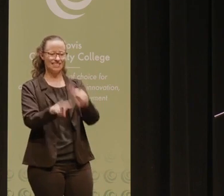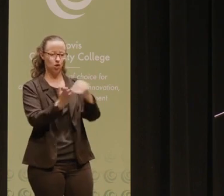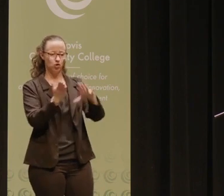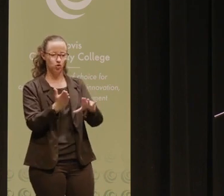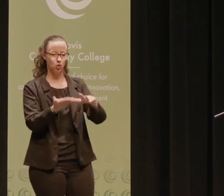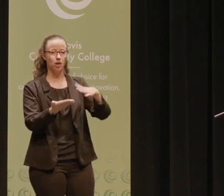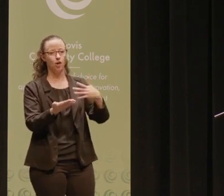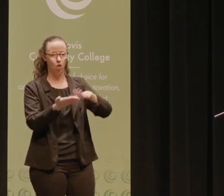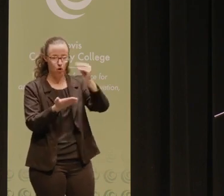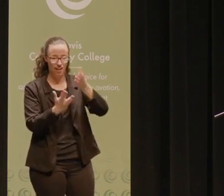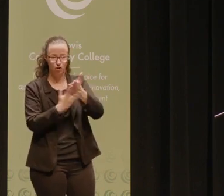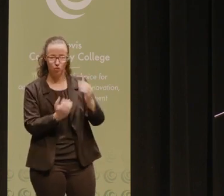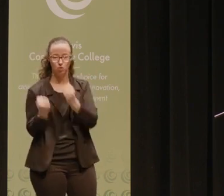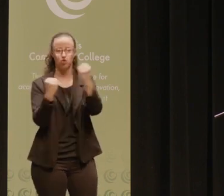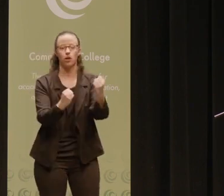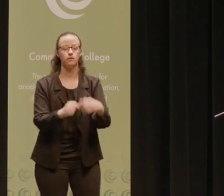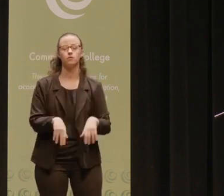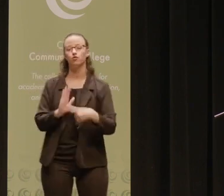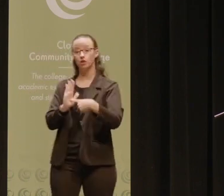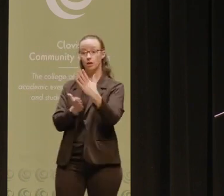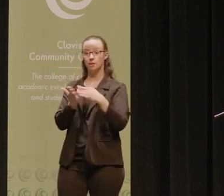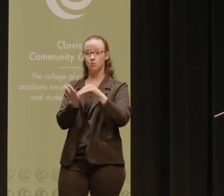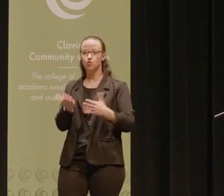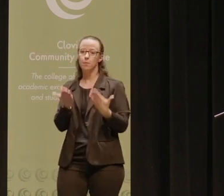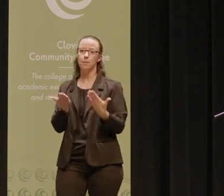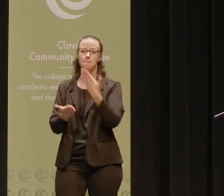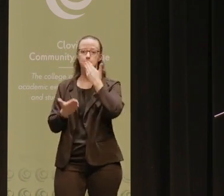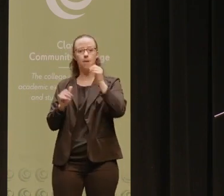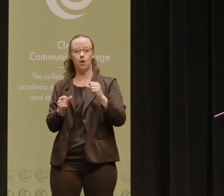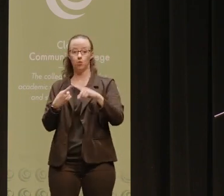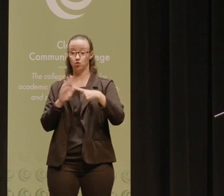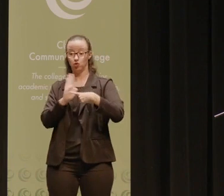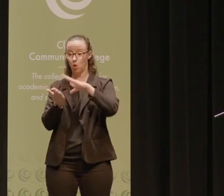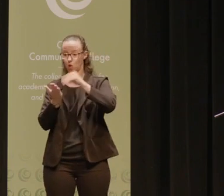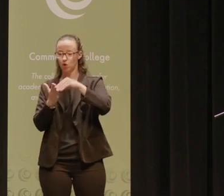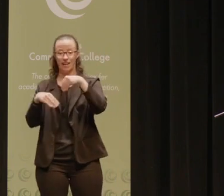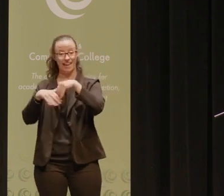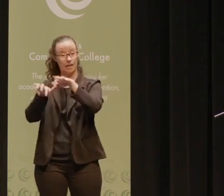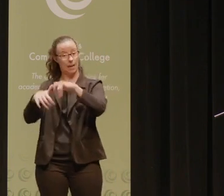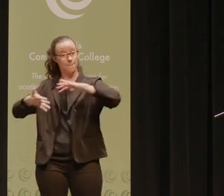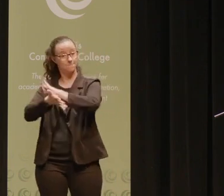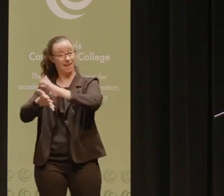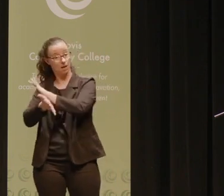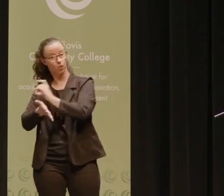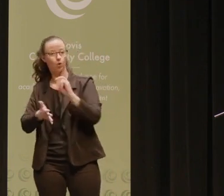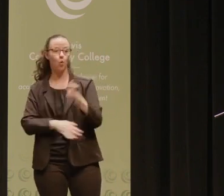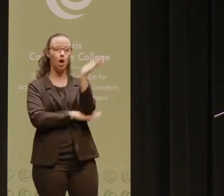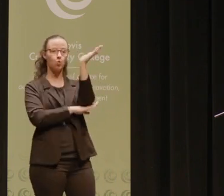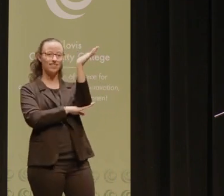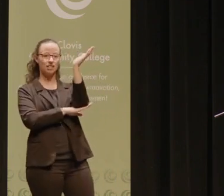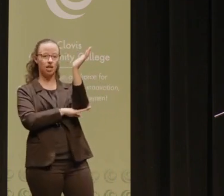their learning strengths? So, for example, some students may be better able to demonstrate their learning in a written paper or oral